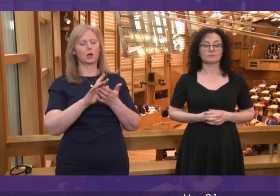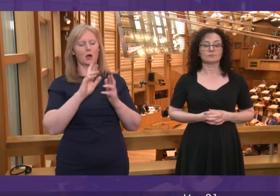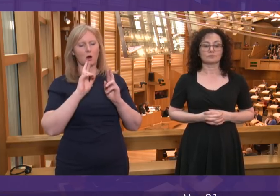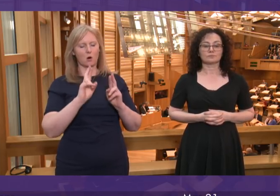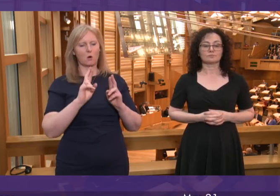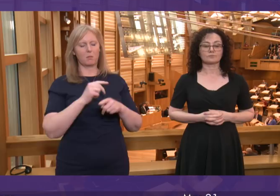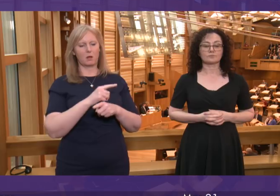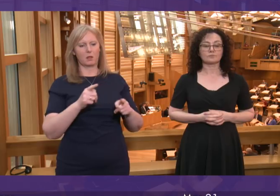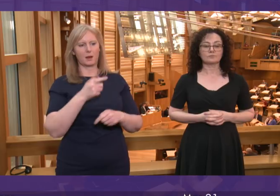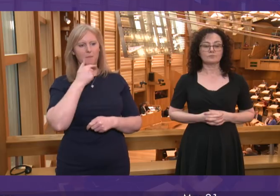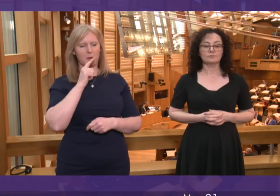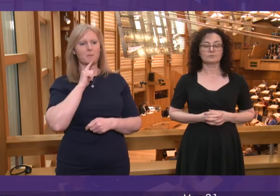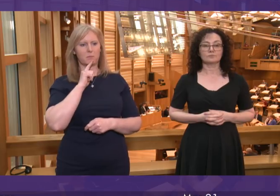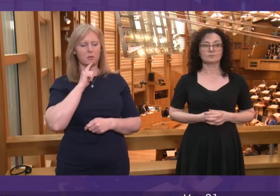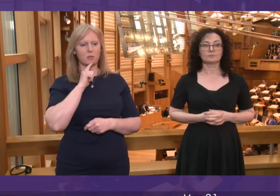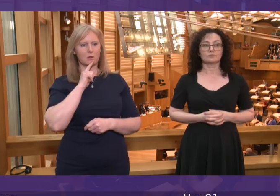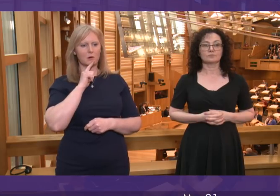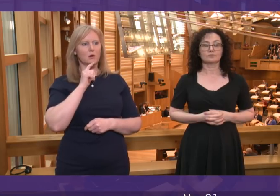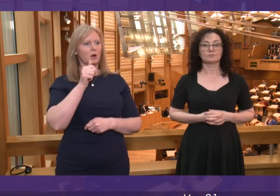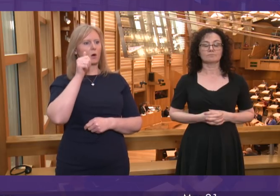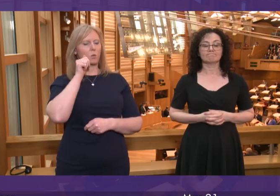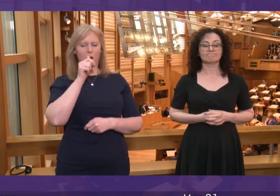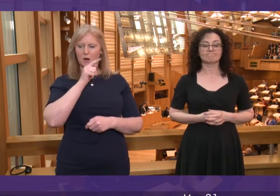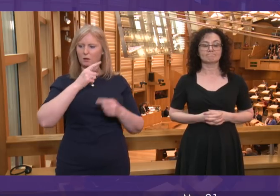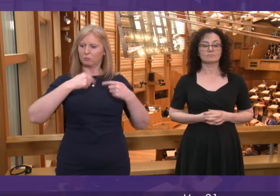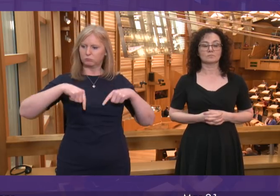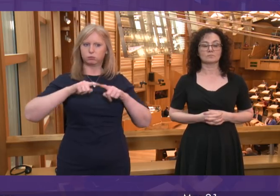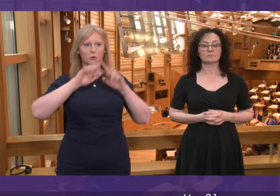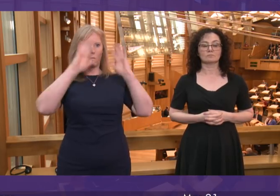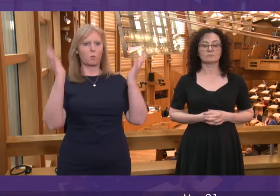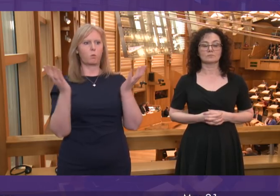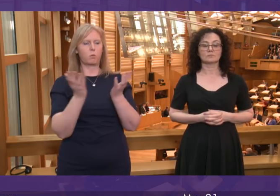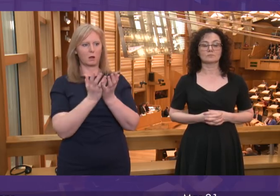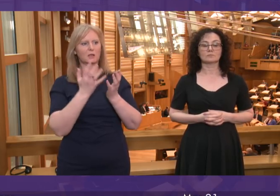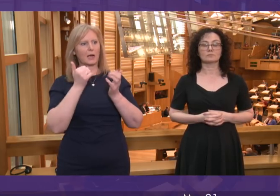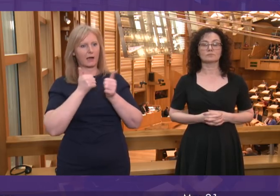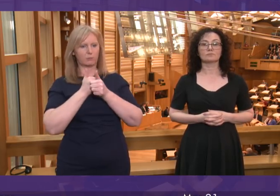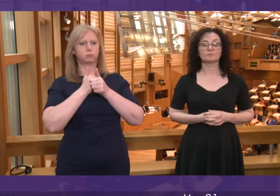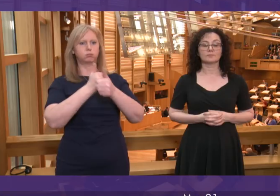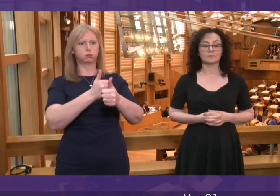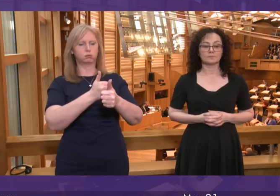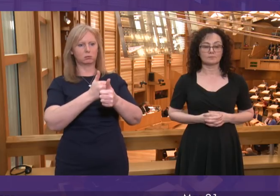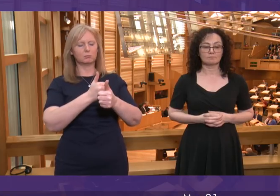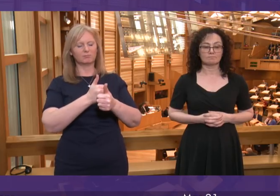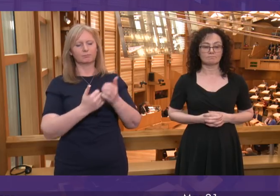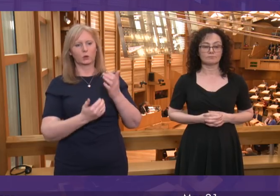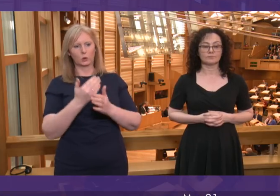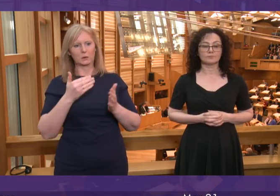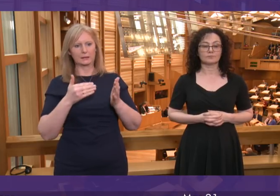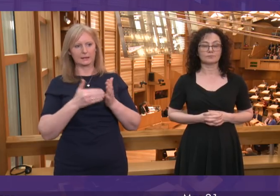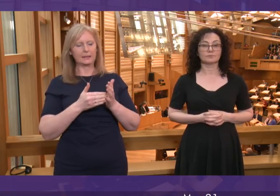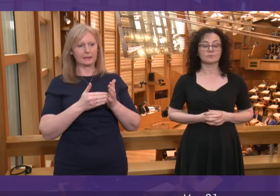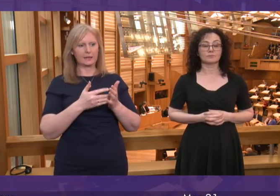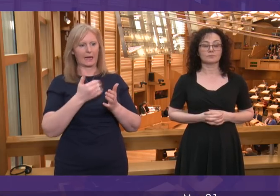the knowledge that people across the world stand in solidarity with them. Events in New Zealand have been felt deeply here in